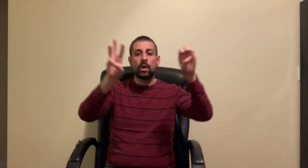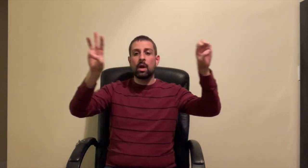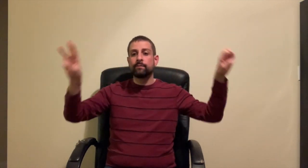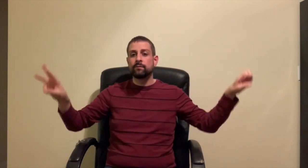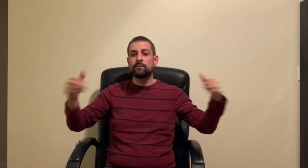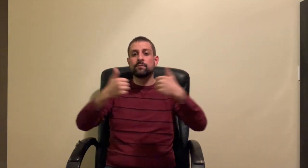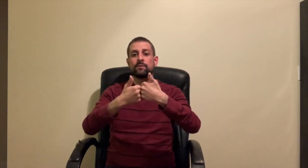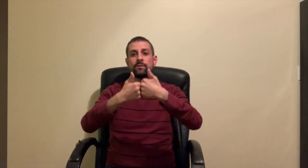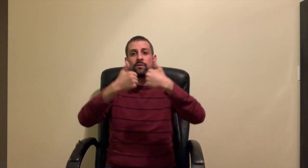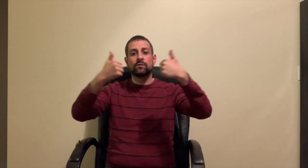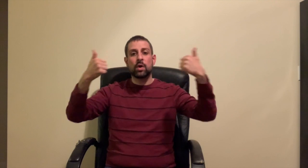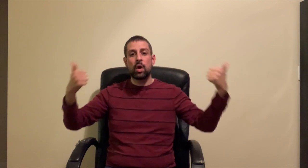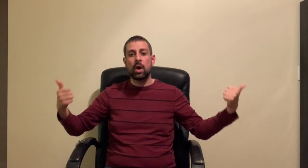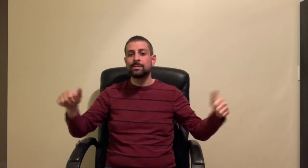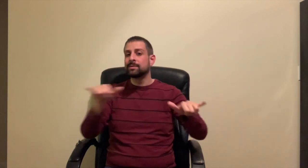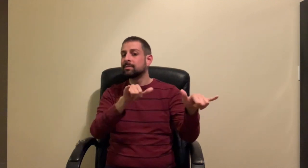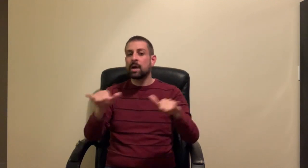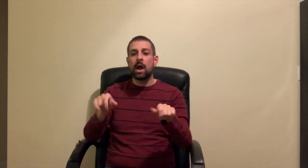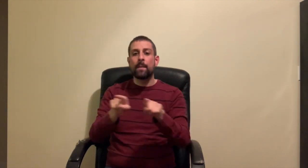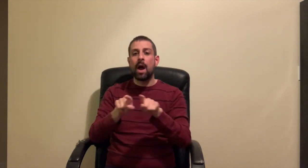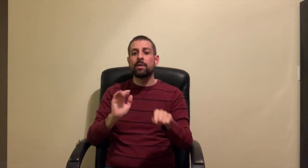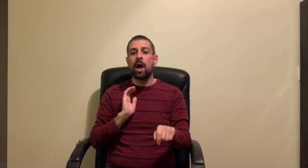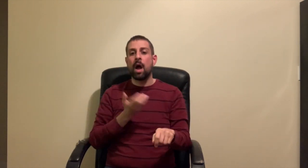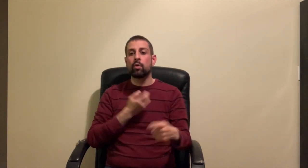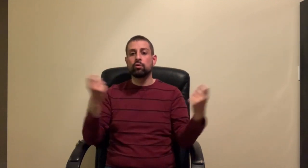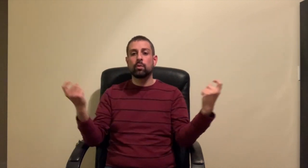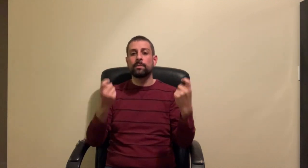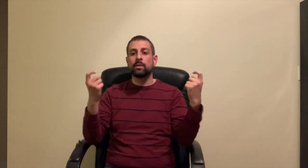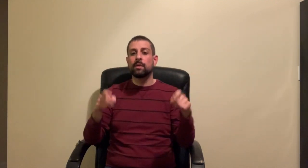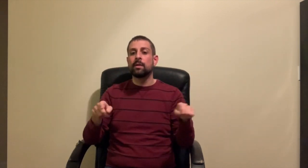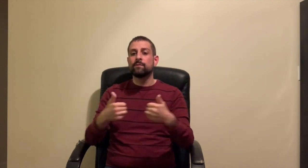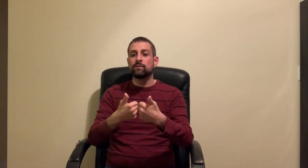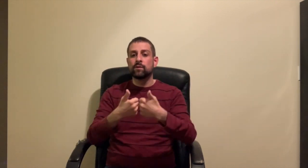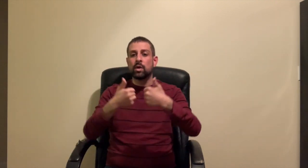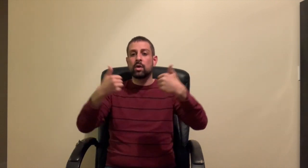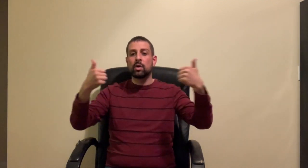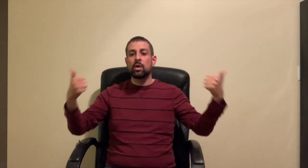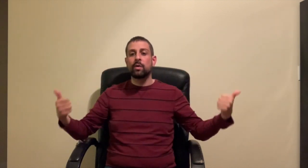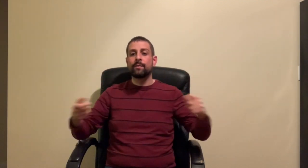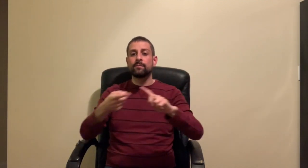As far as the east is from the west, so far has He put our transgressions from us.